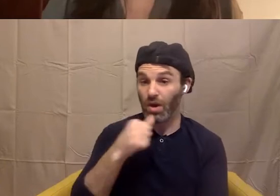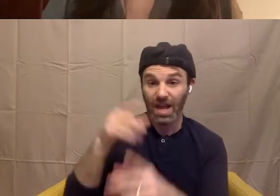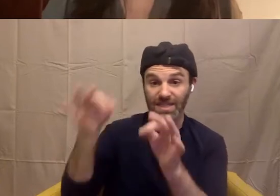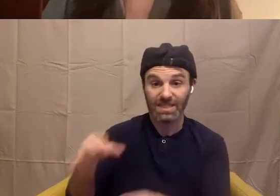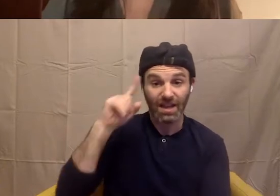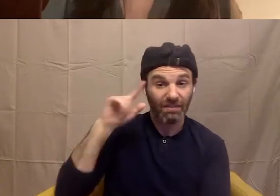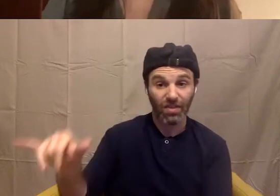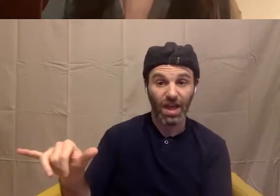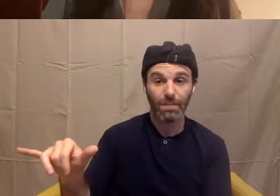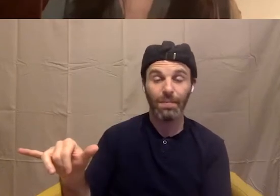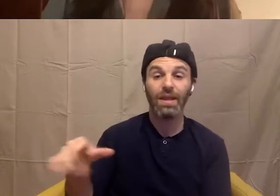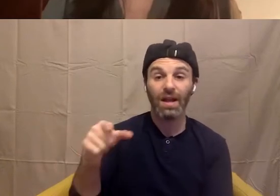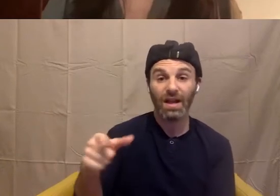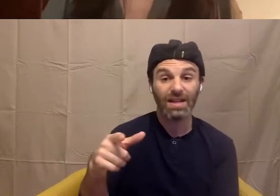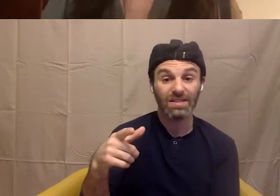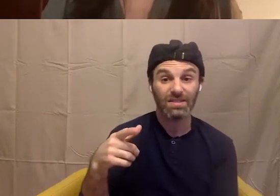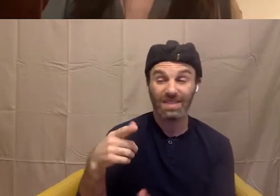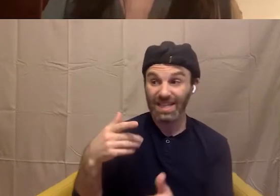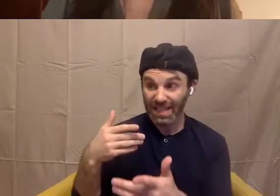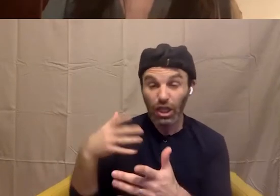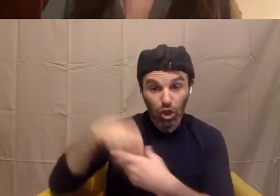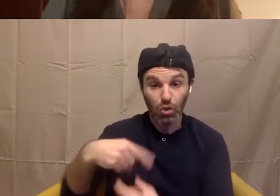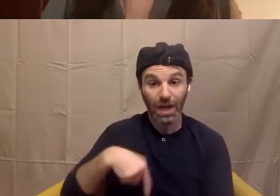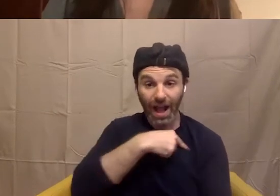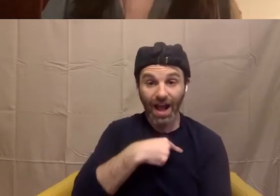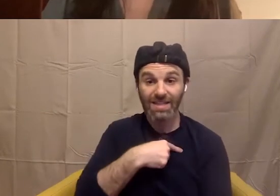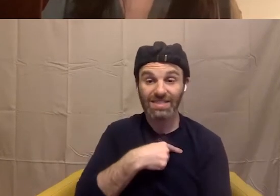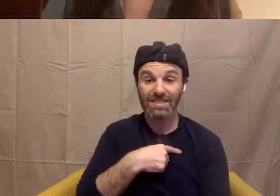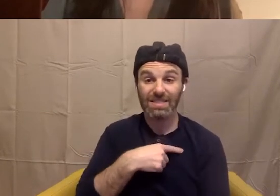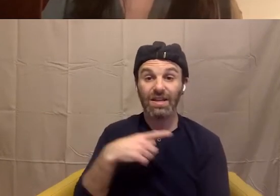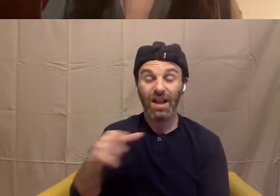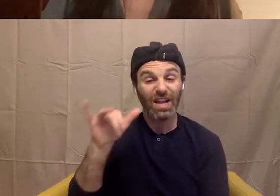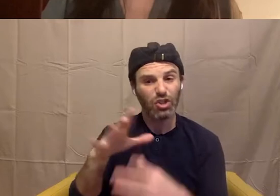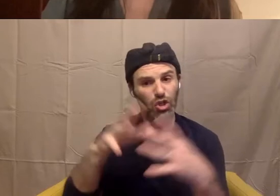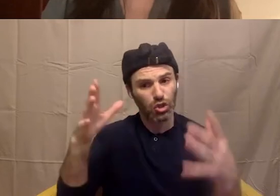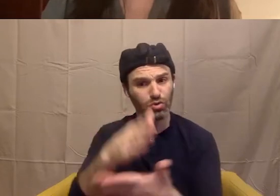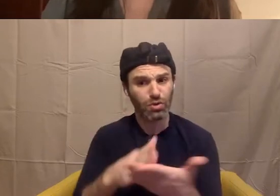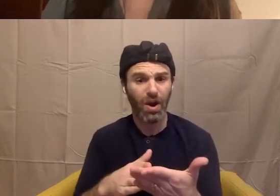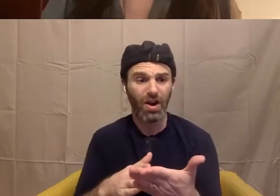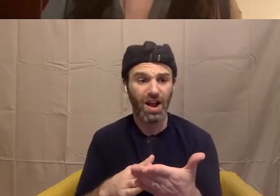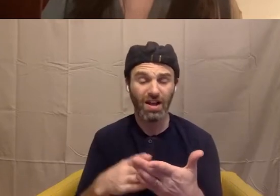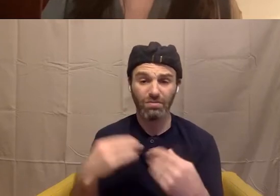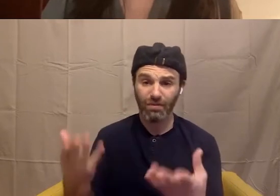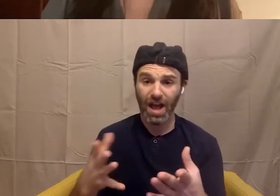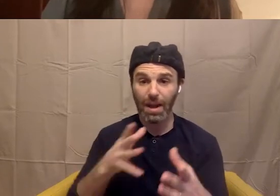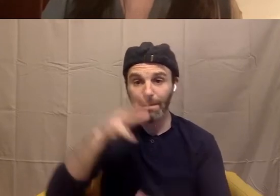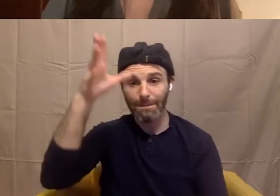And I think that's a huge part of it for parenting people. If you're a primary caregiver for a young